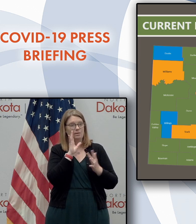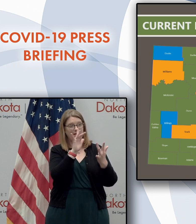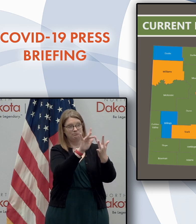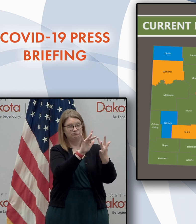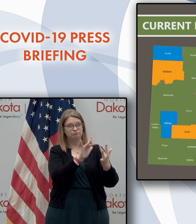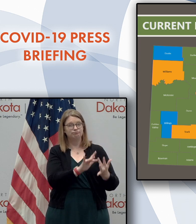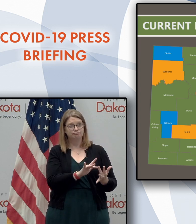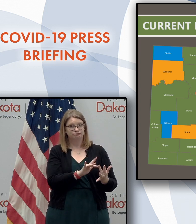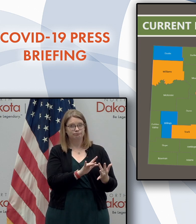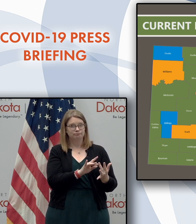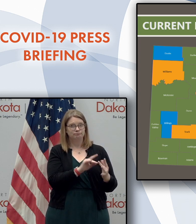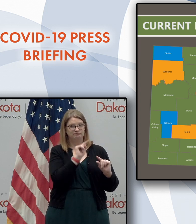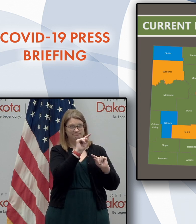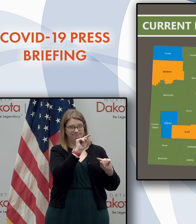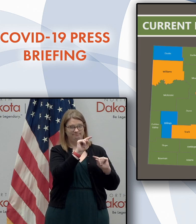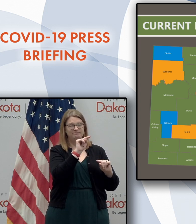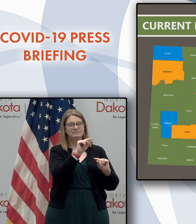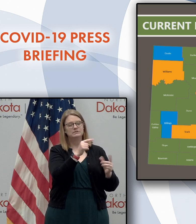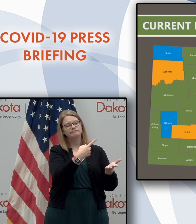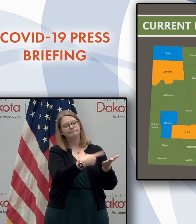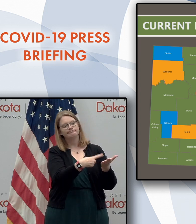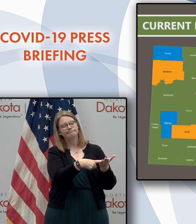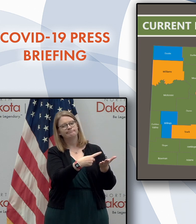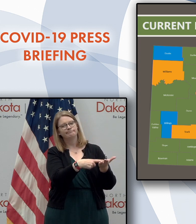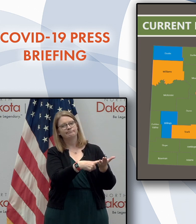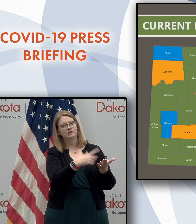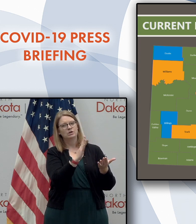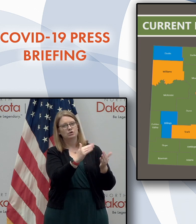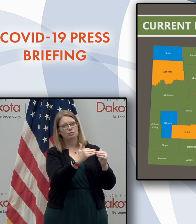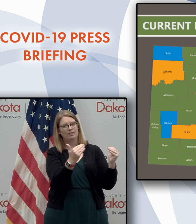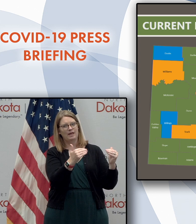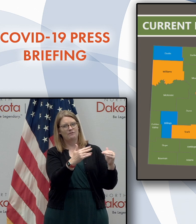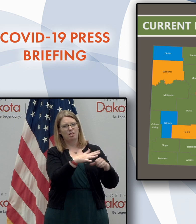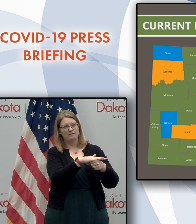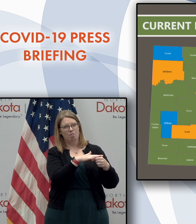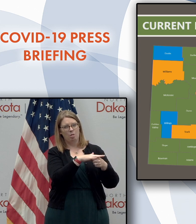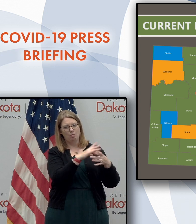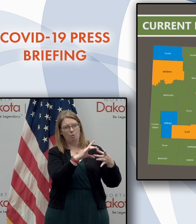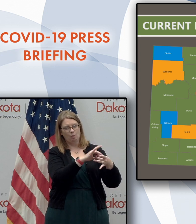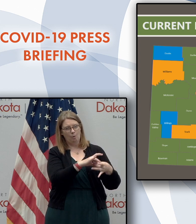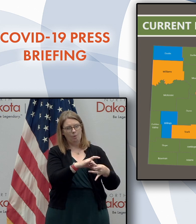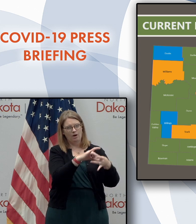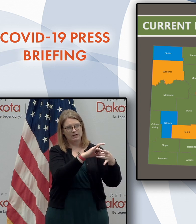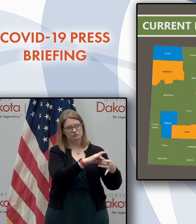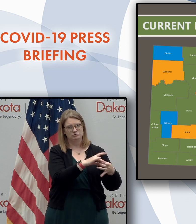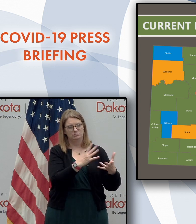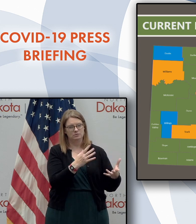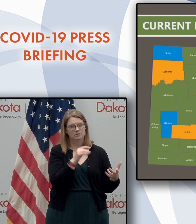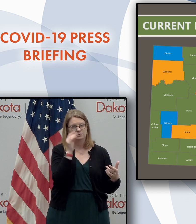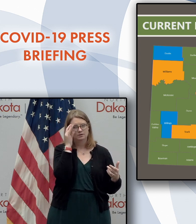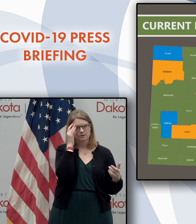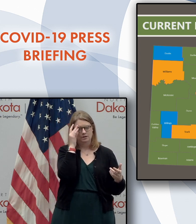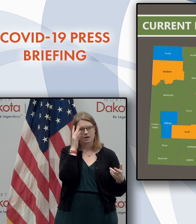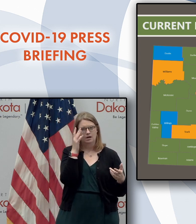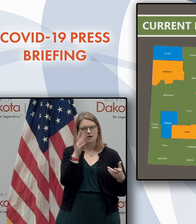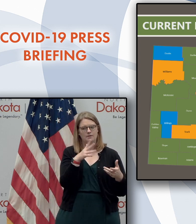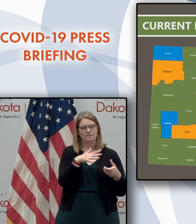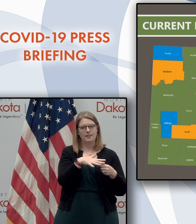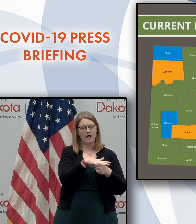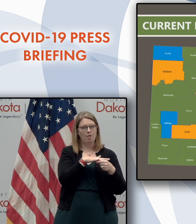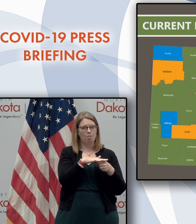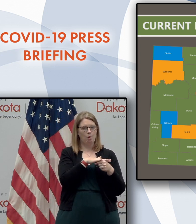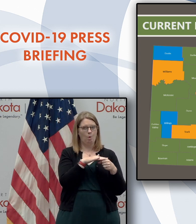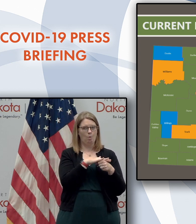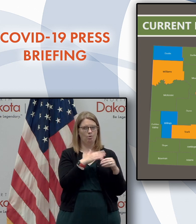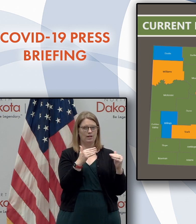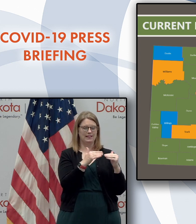each of them in the days ahead here, uh, discuss their level of local coordination. We know that, that local, uh, level